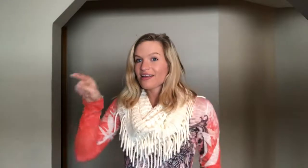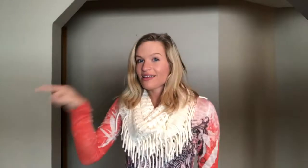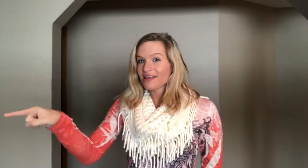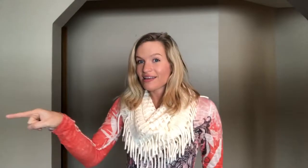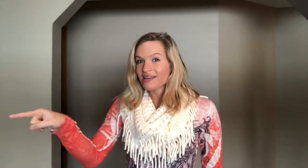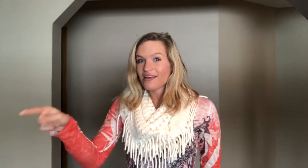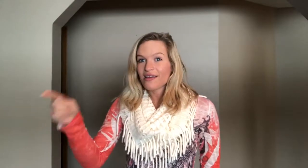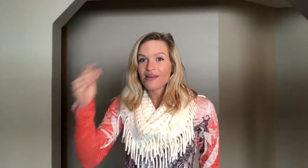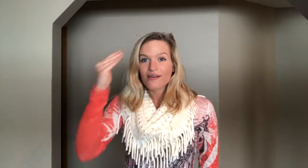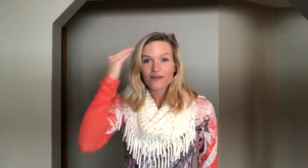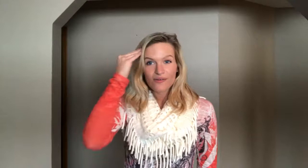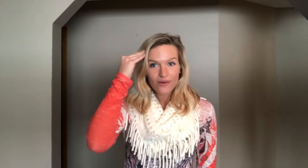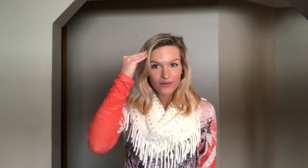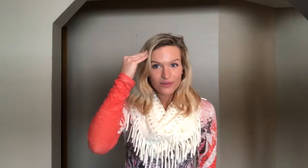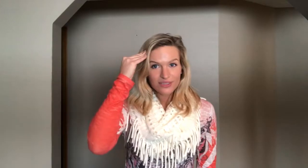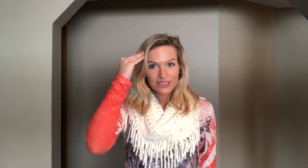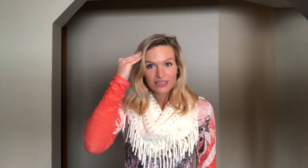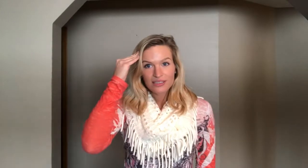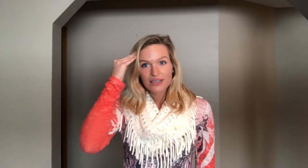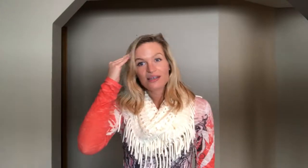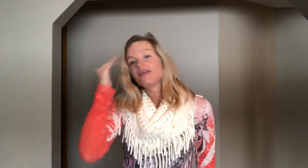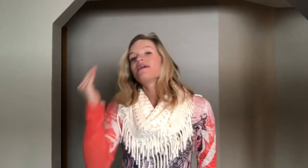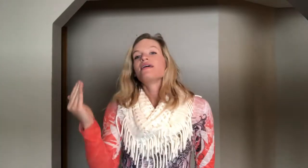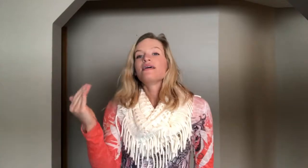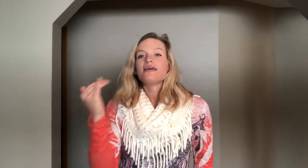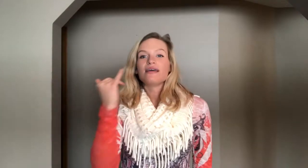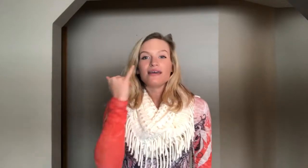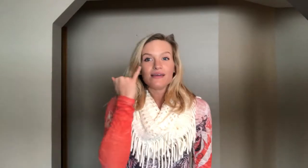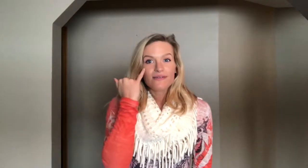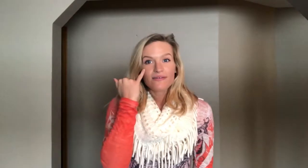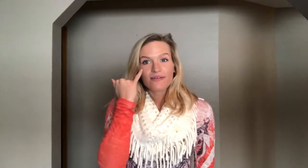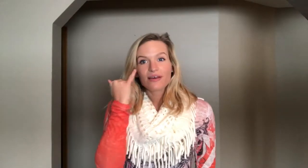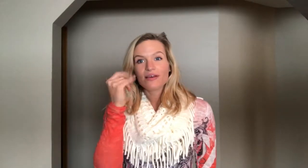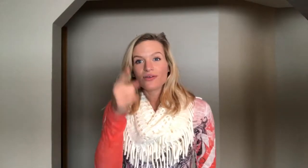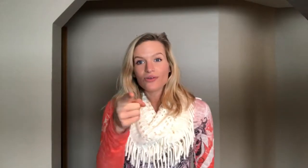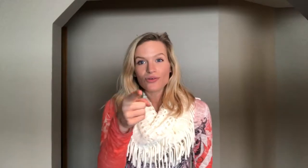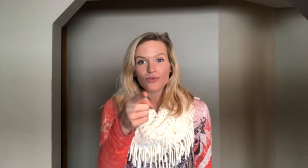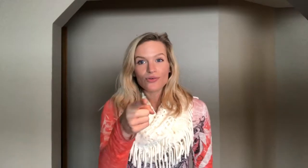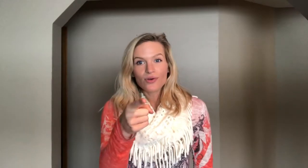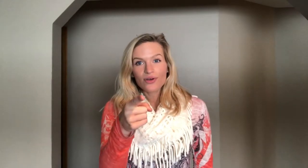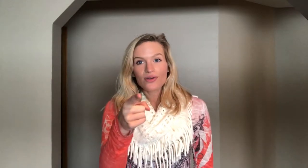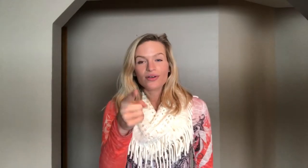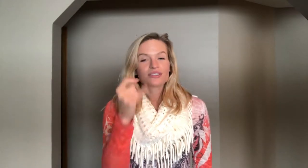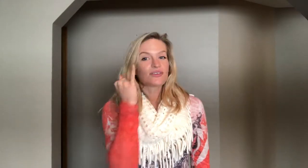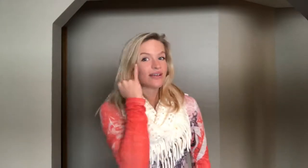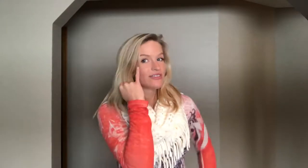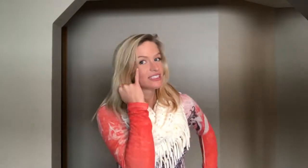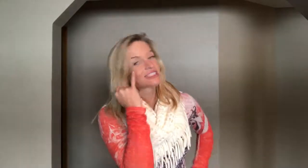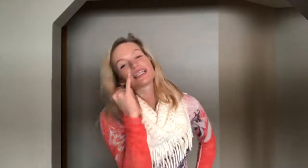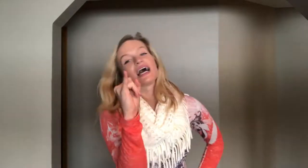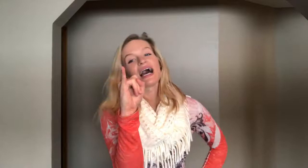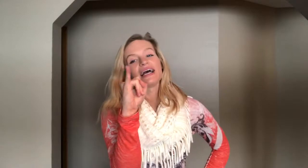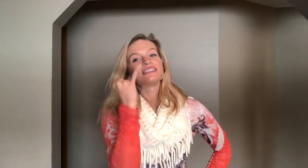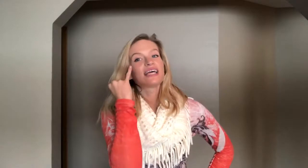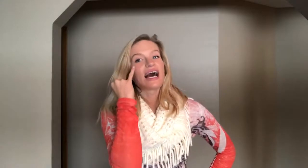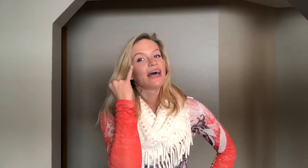He knows if you. So if it's just the eye to the eye.